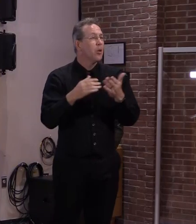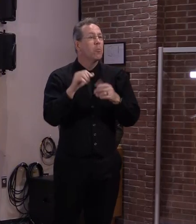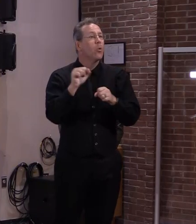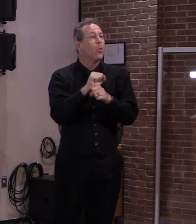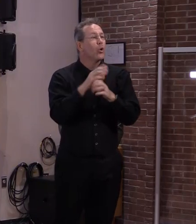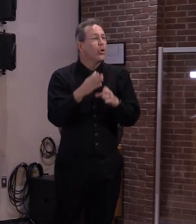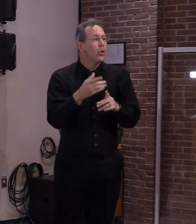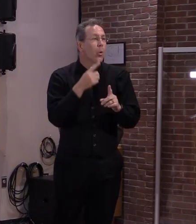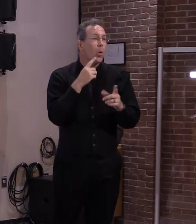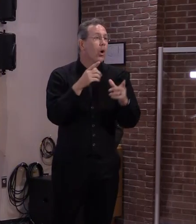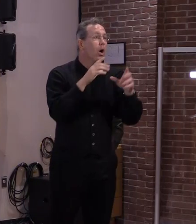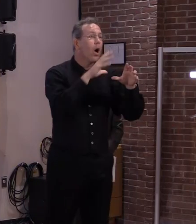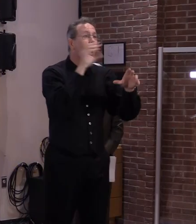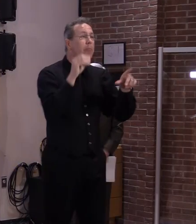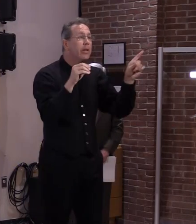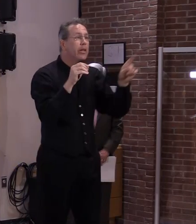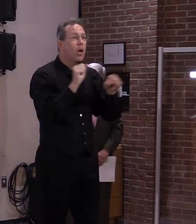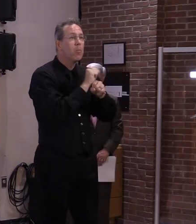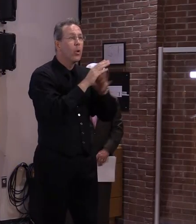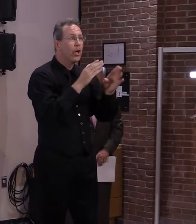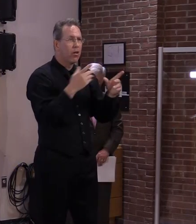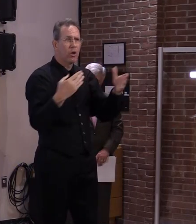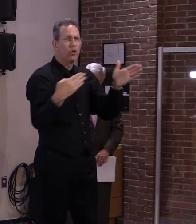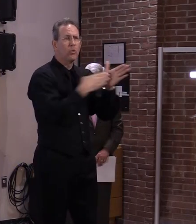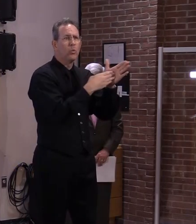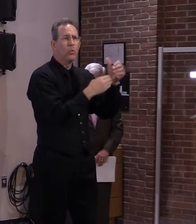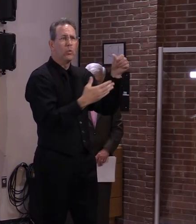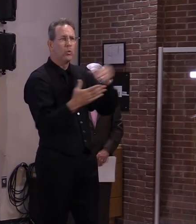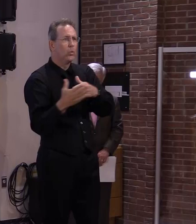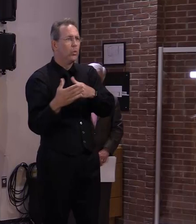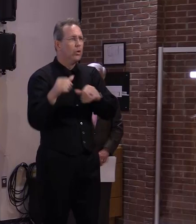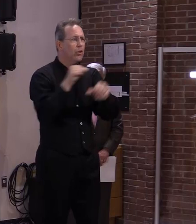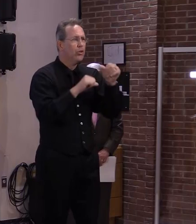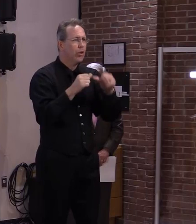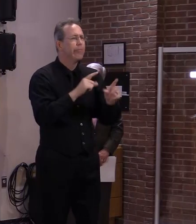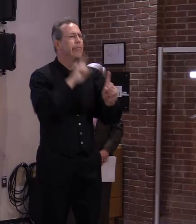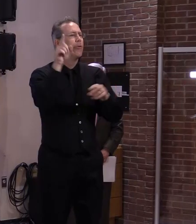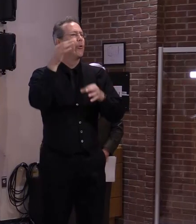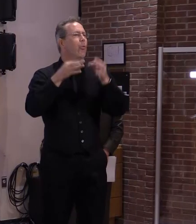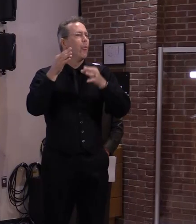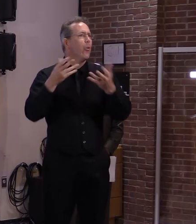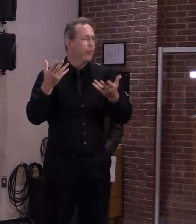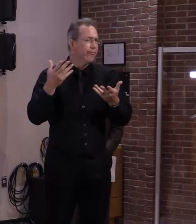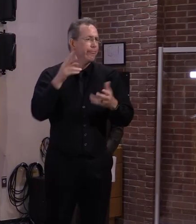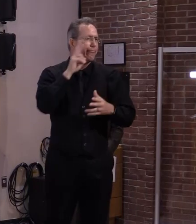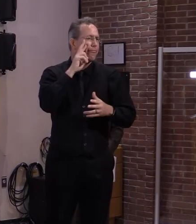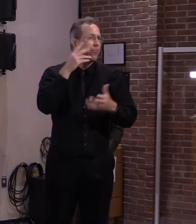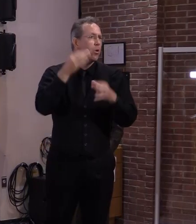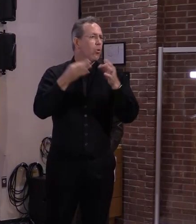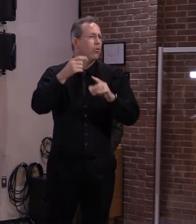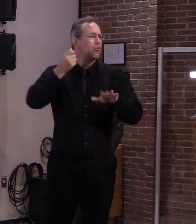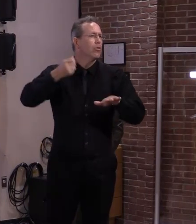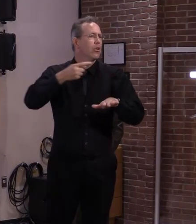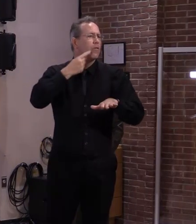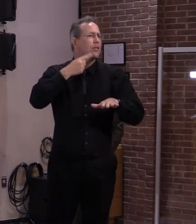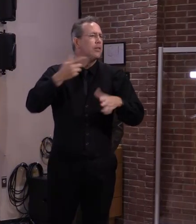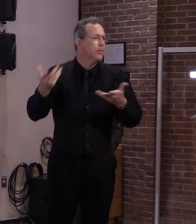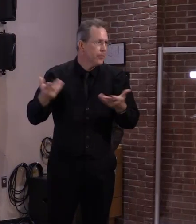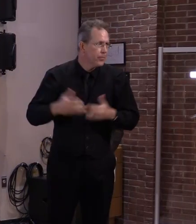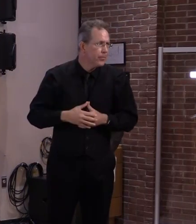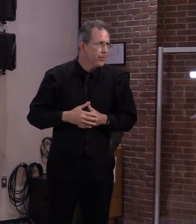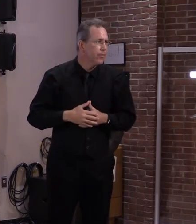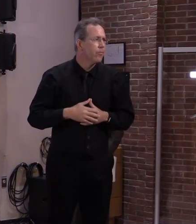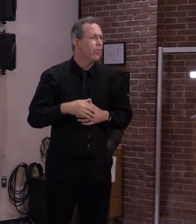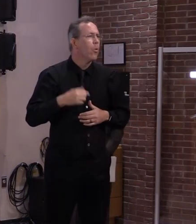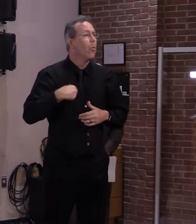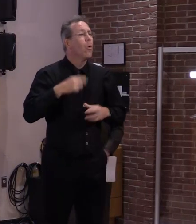really as dr levine has said in the past what we're hoping for is the commercial use authorization um and then employers